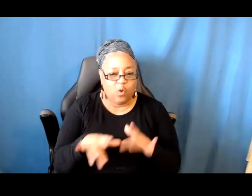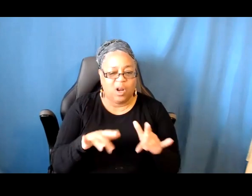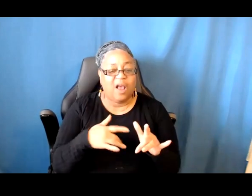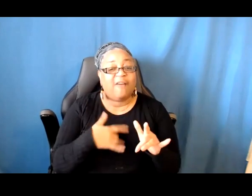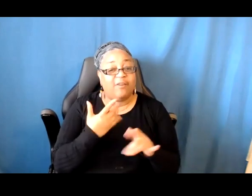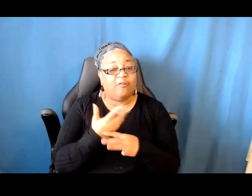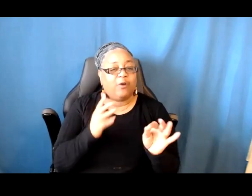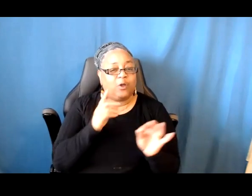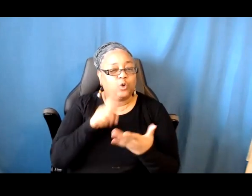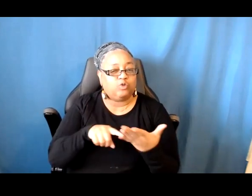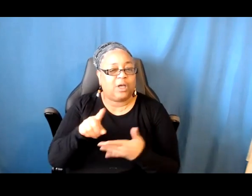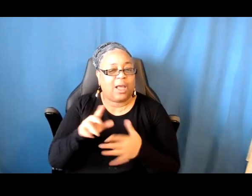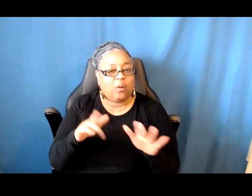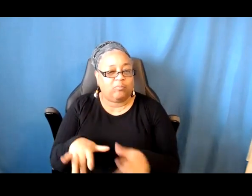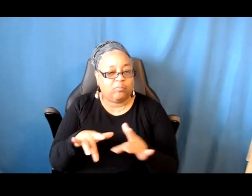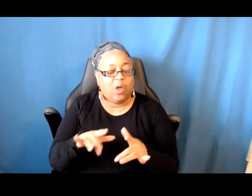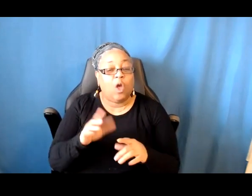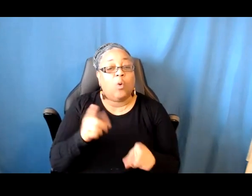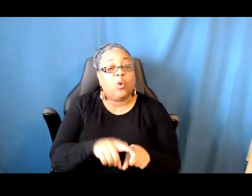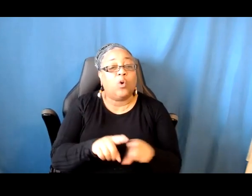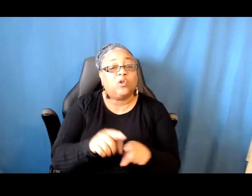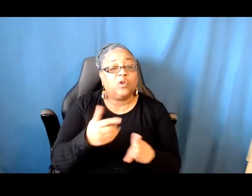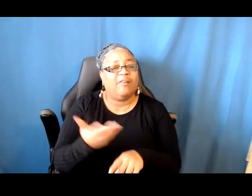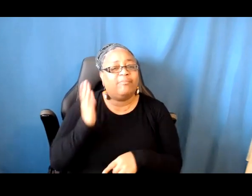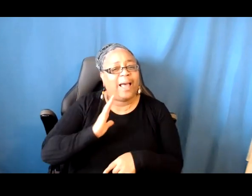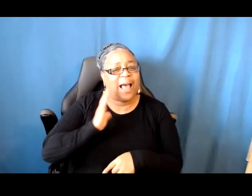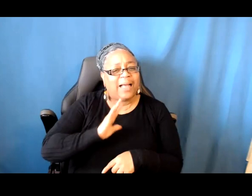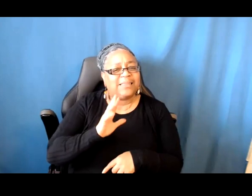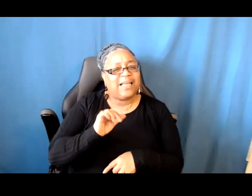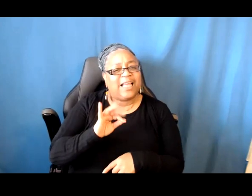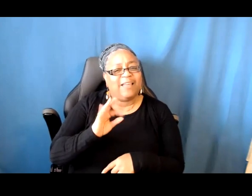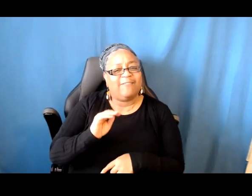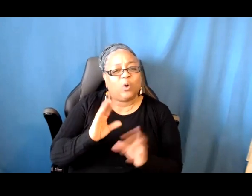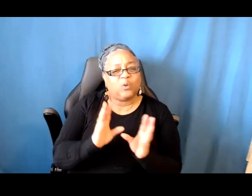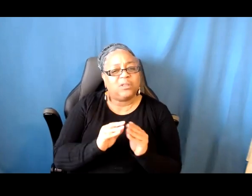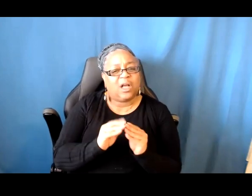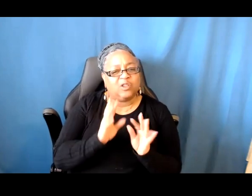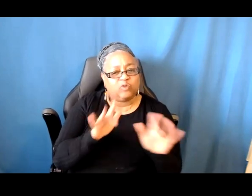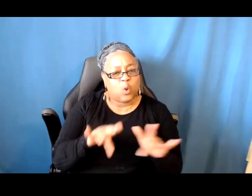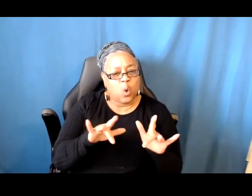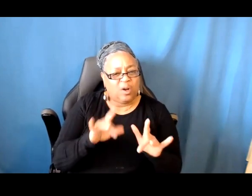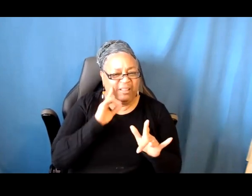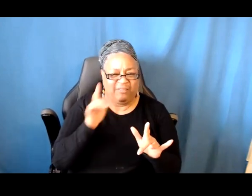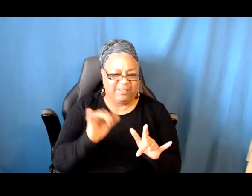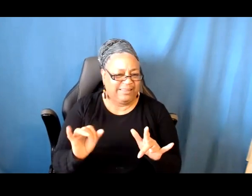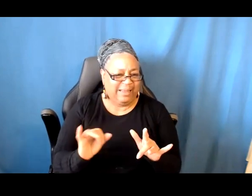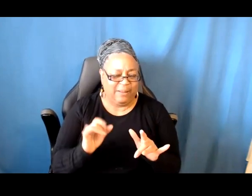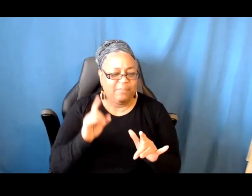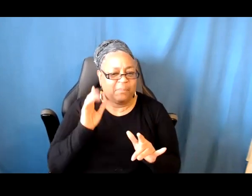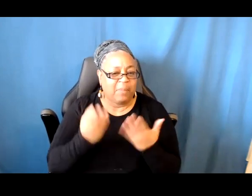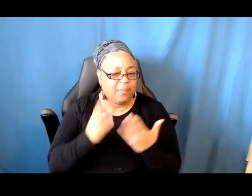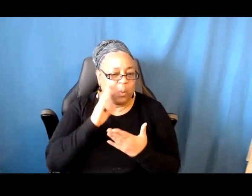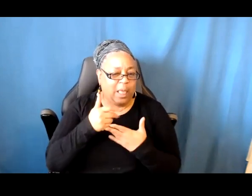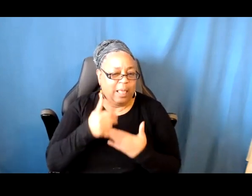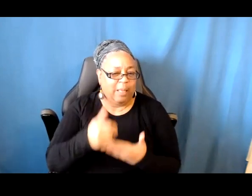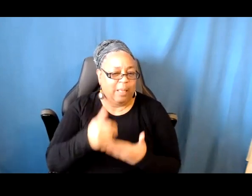also have past info sessions recorded and they all have slightly different things happening in the Q&A. So it could be useful to see